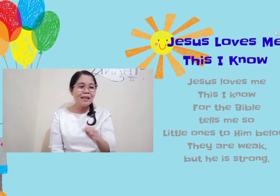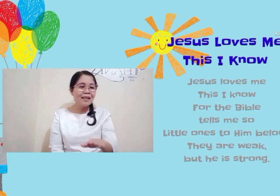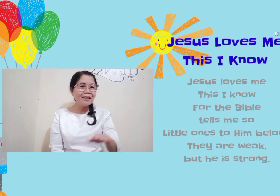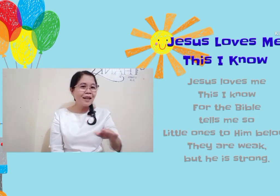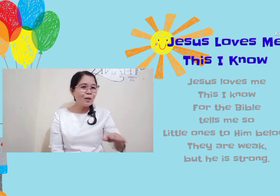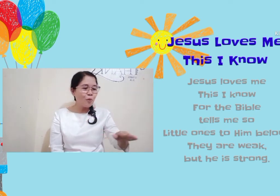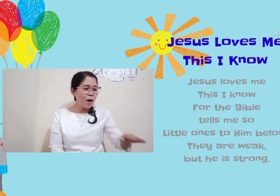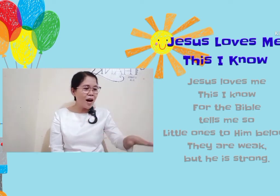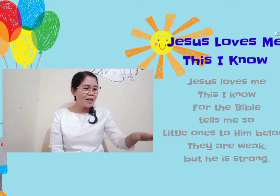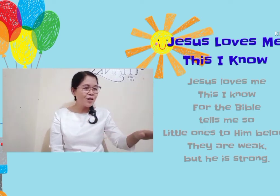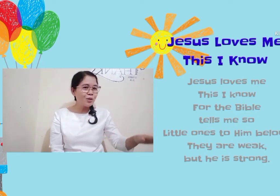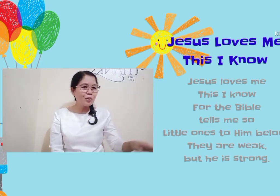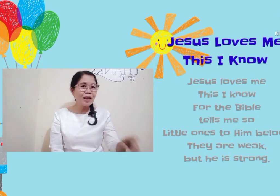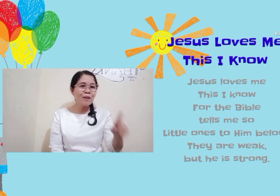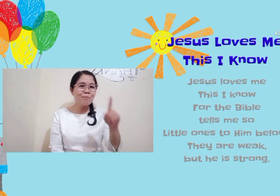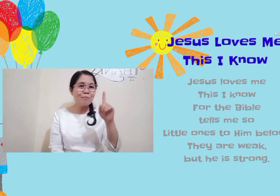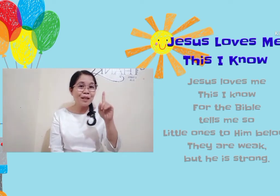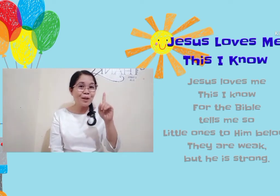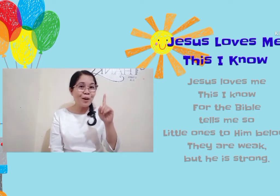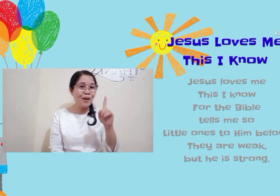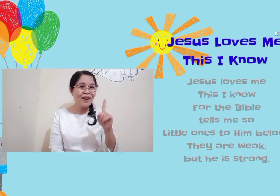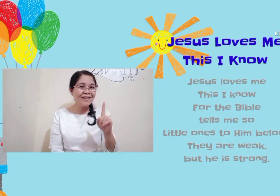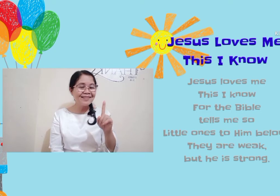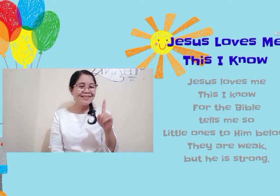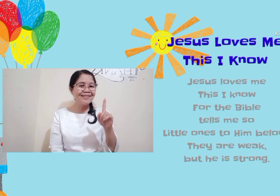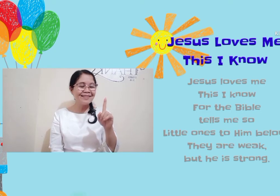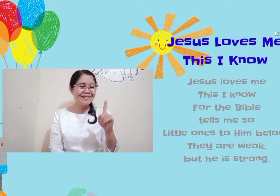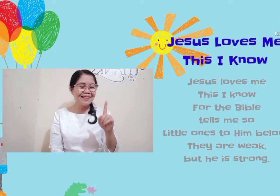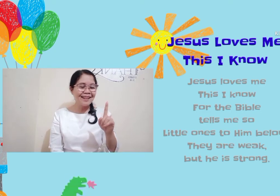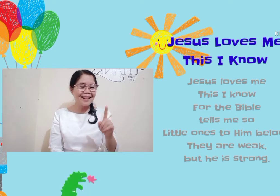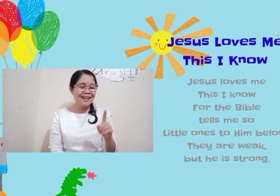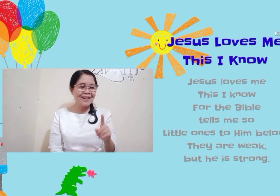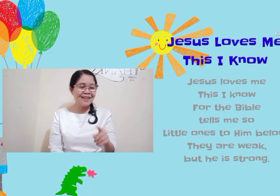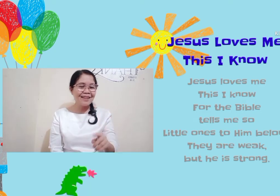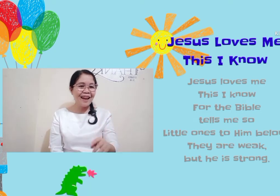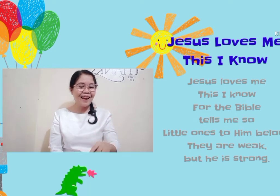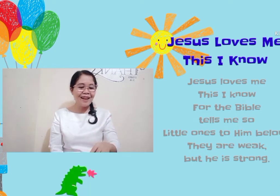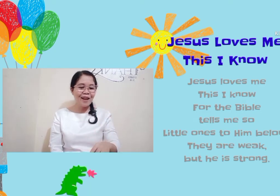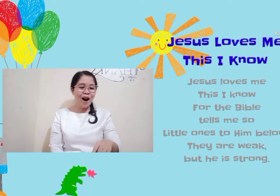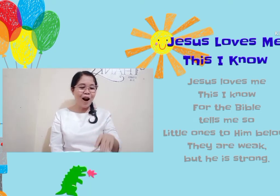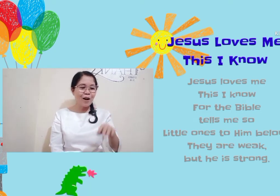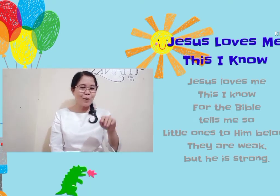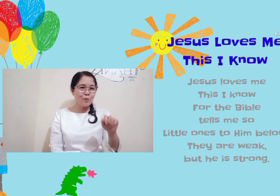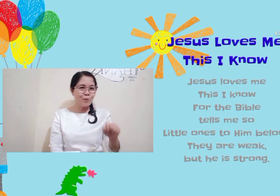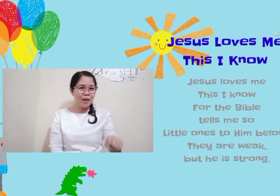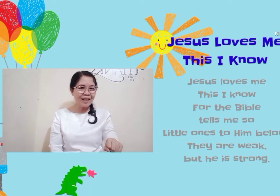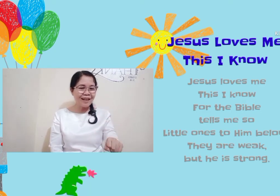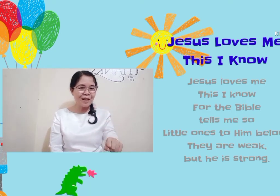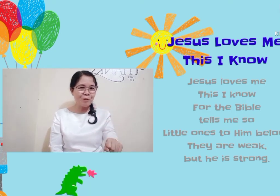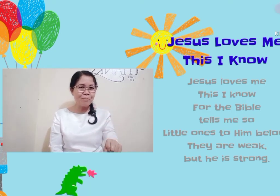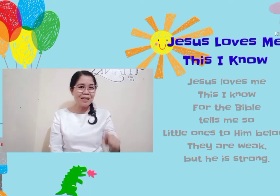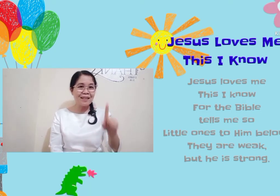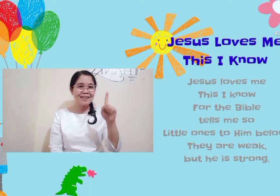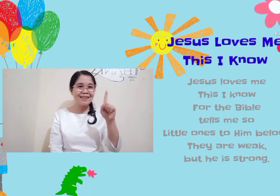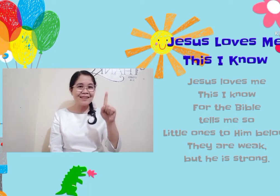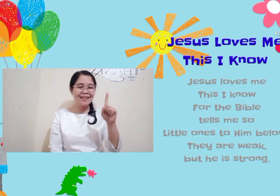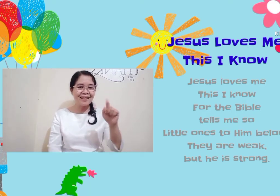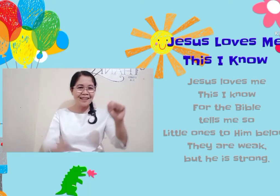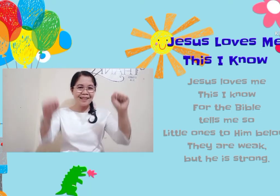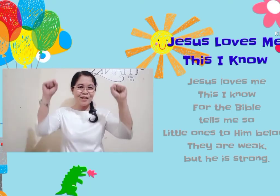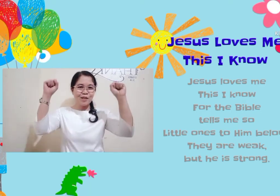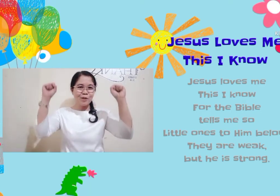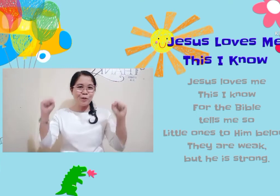little ones to him belong. They are weak, but